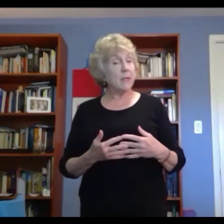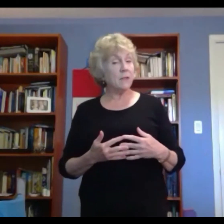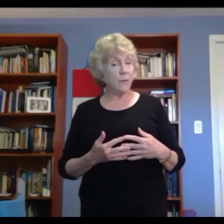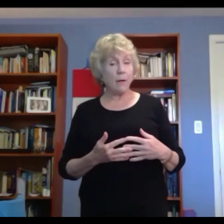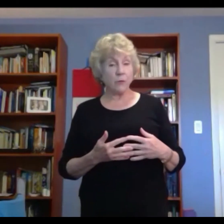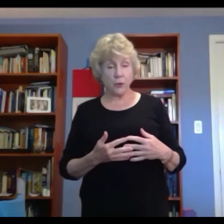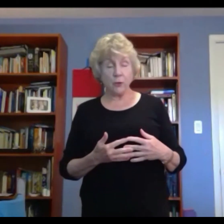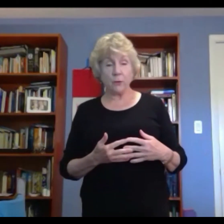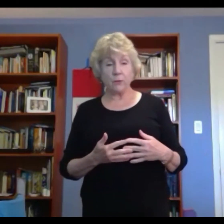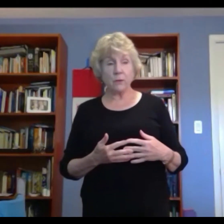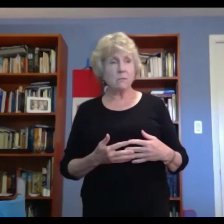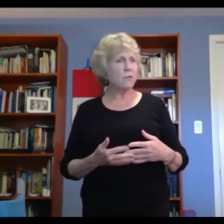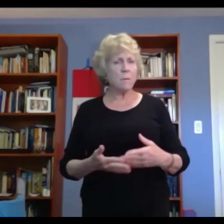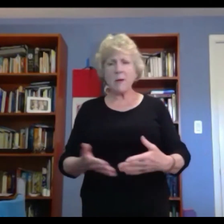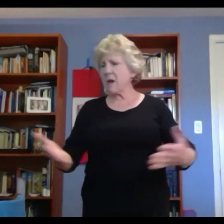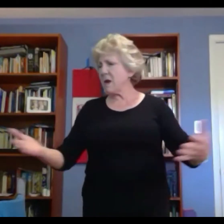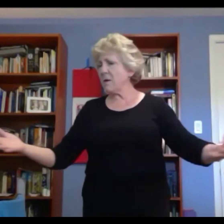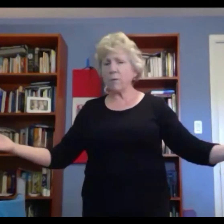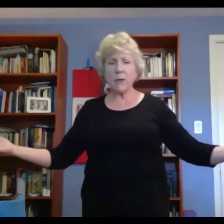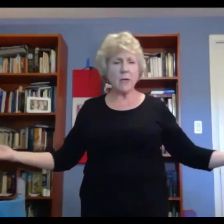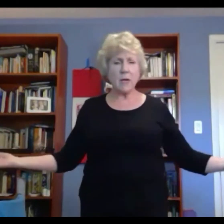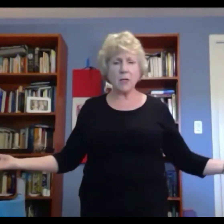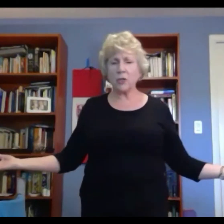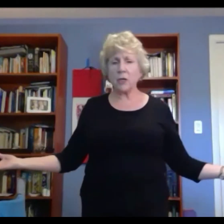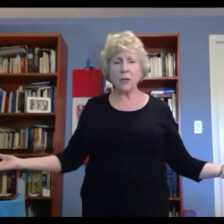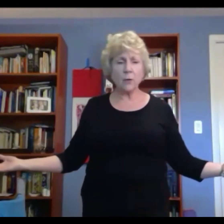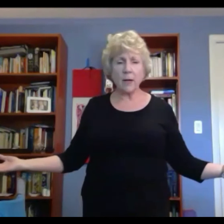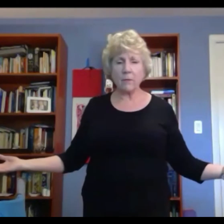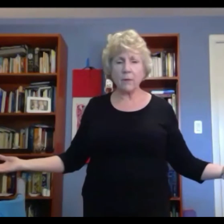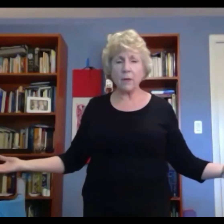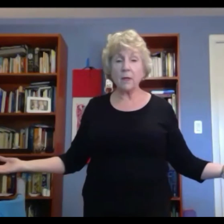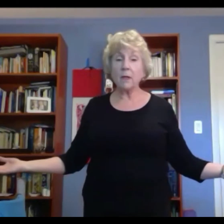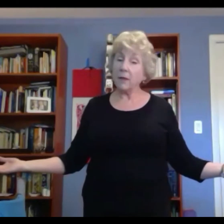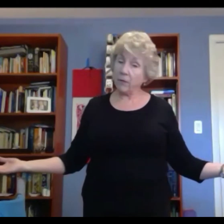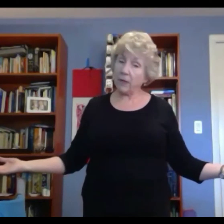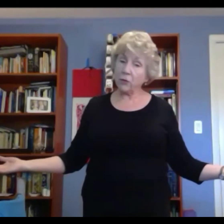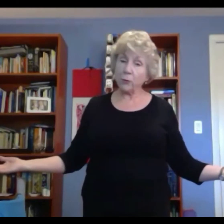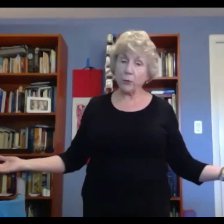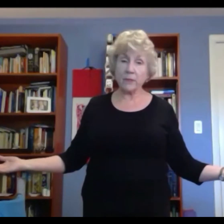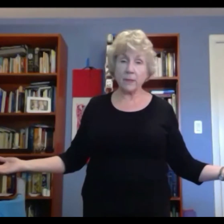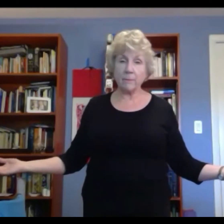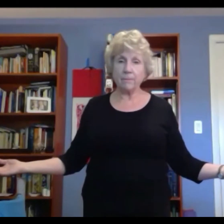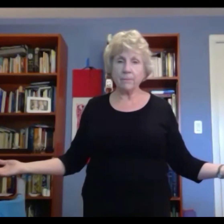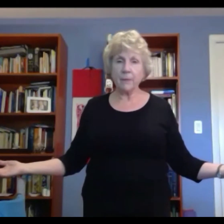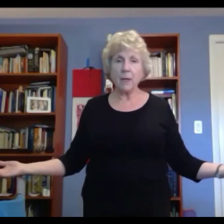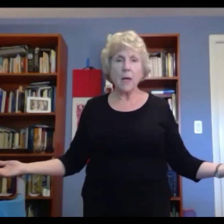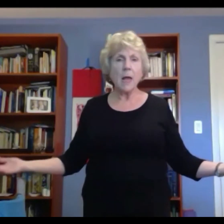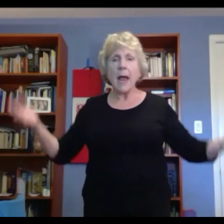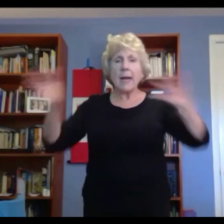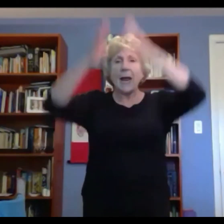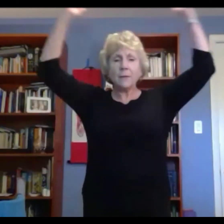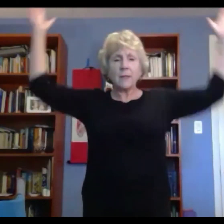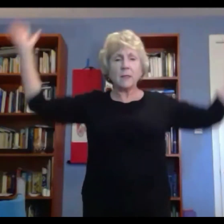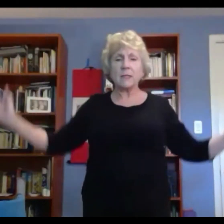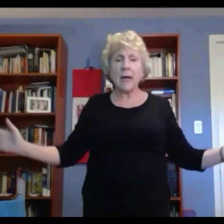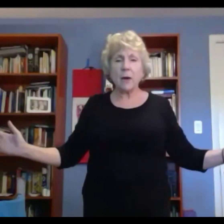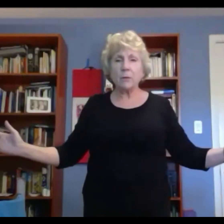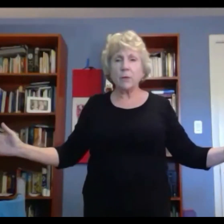devout Jews from every nation under heaven living in Jerusalem. And at this sound, the